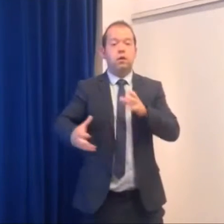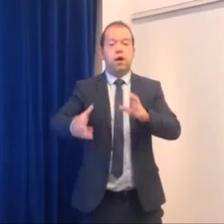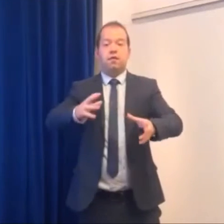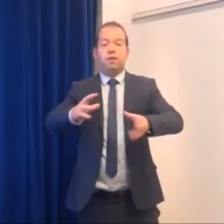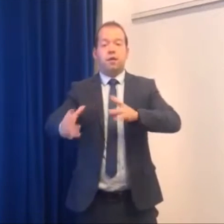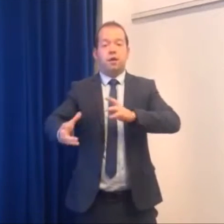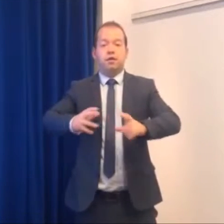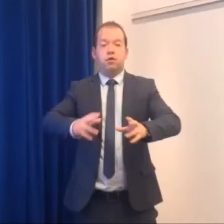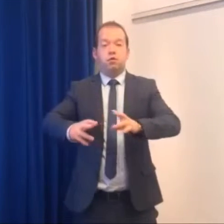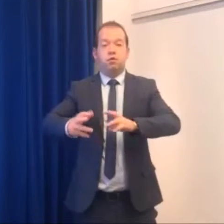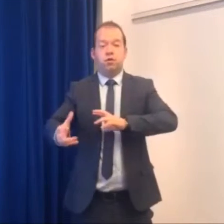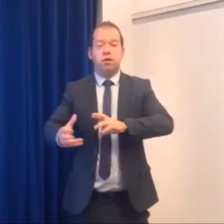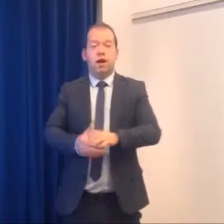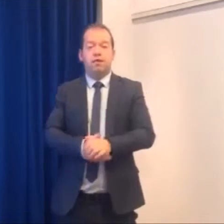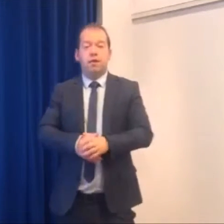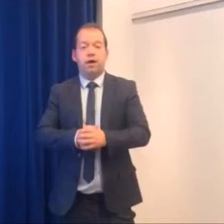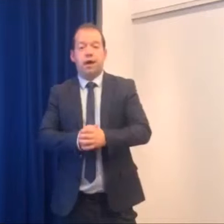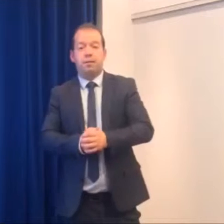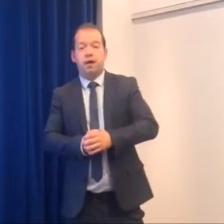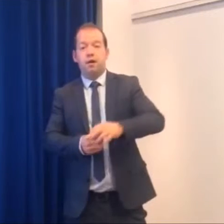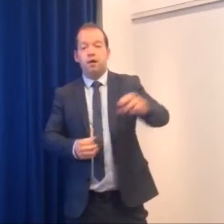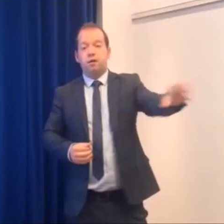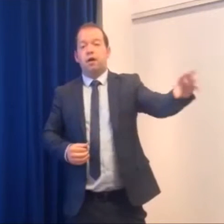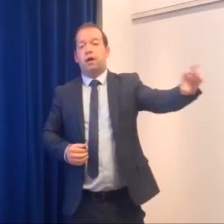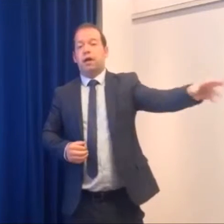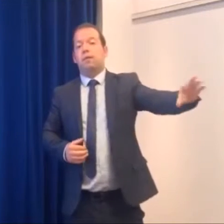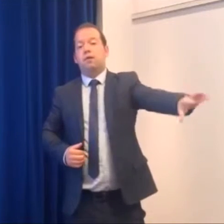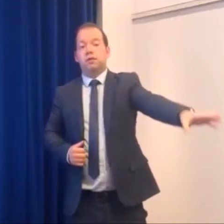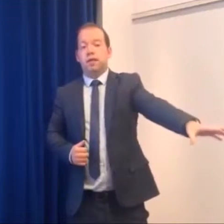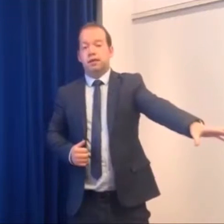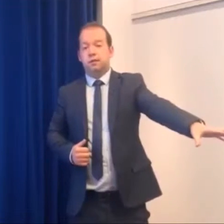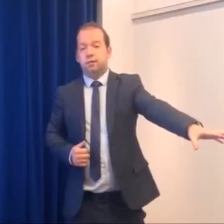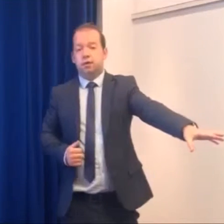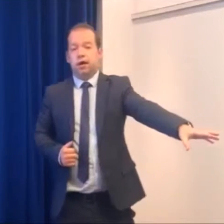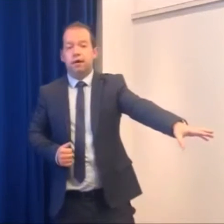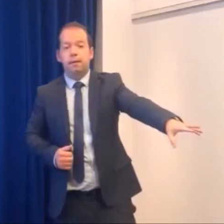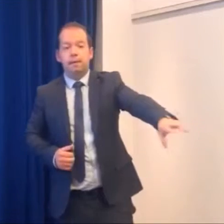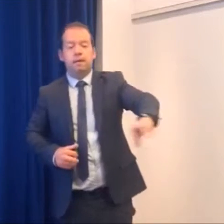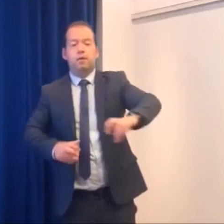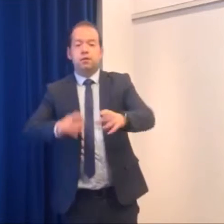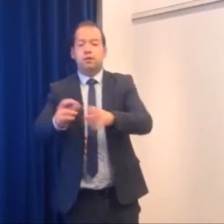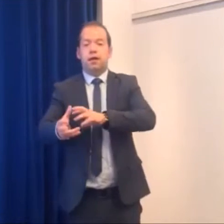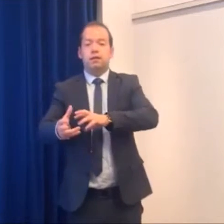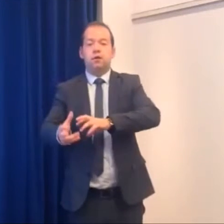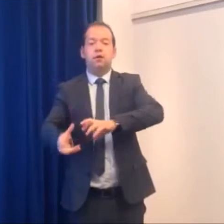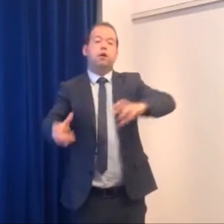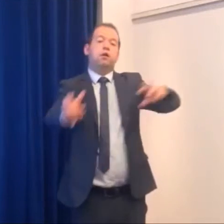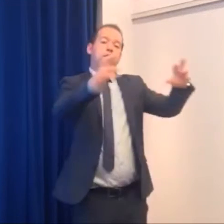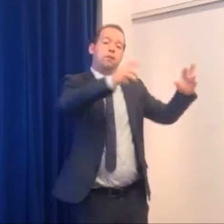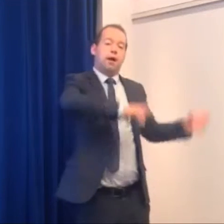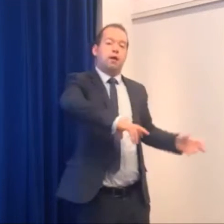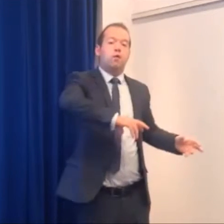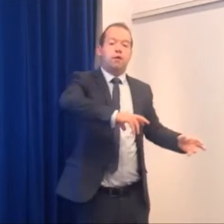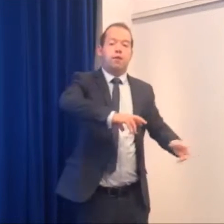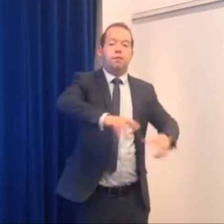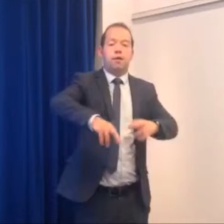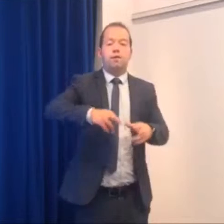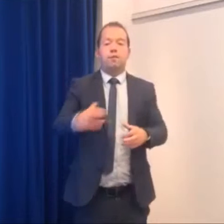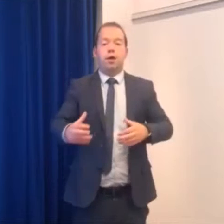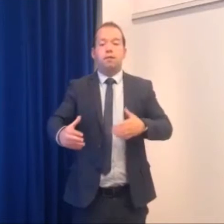I'm going to be a two two and a half hour gap there I'm going to get my own six okay then once I've that done I'm going to jump back over to him for even prime